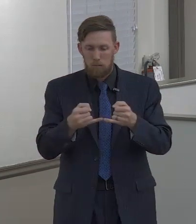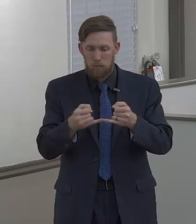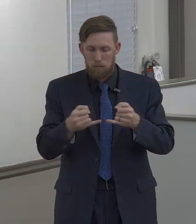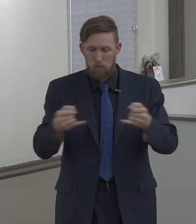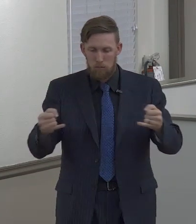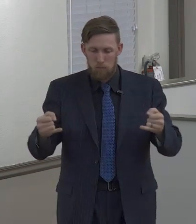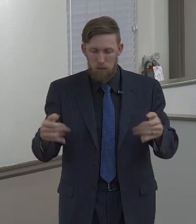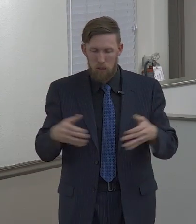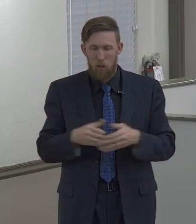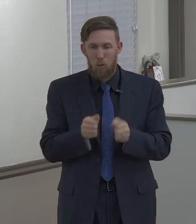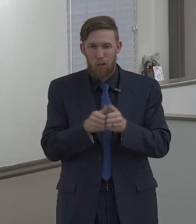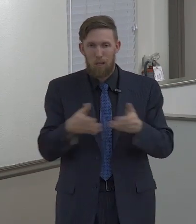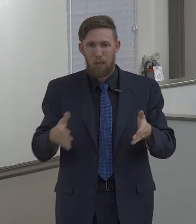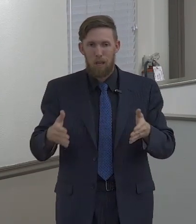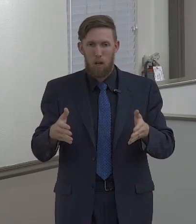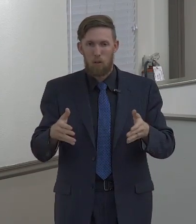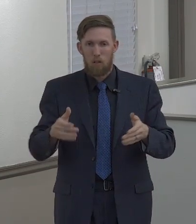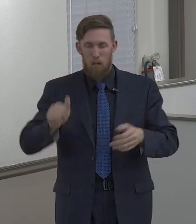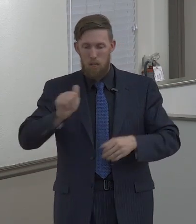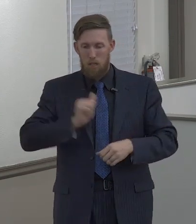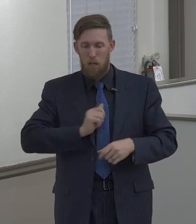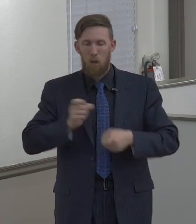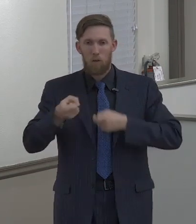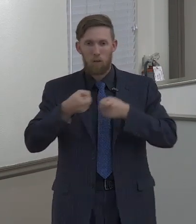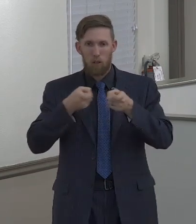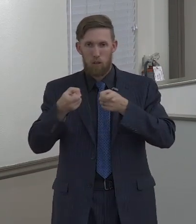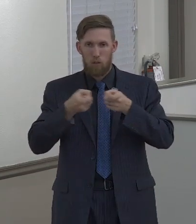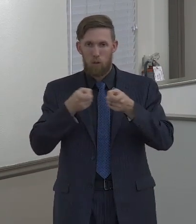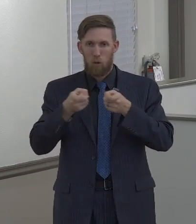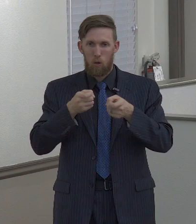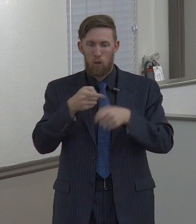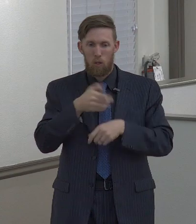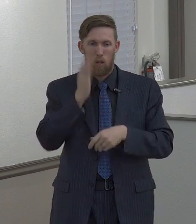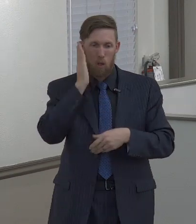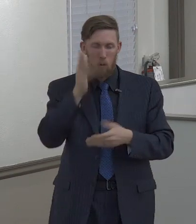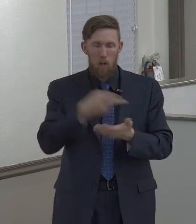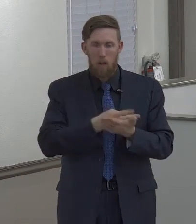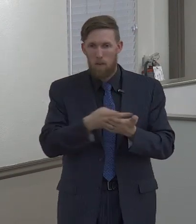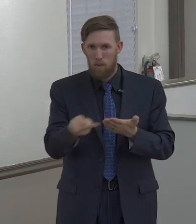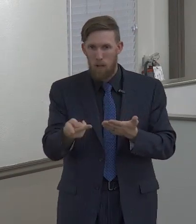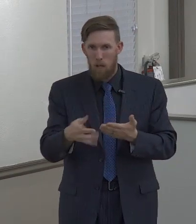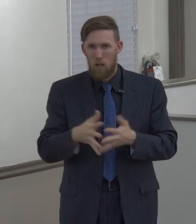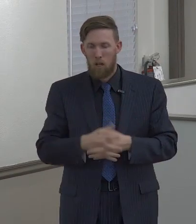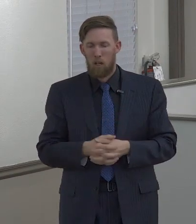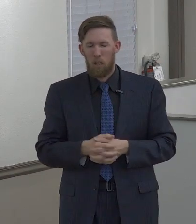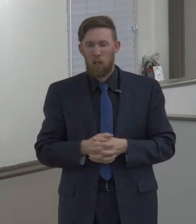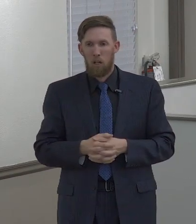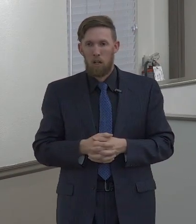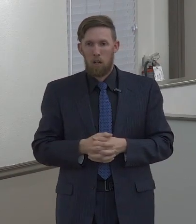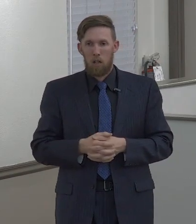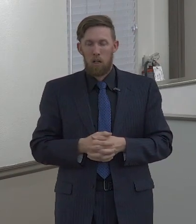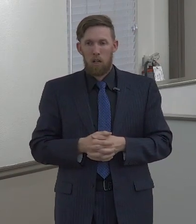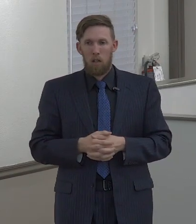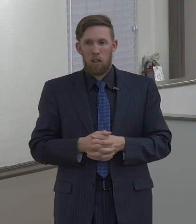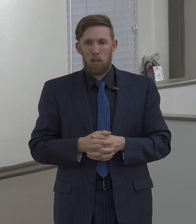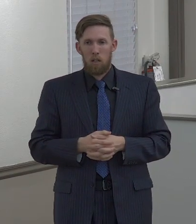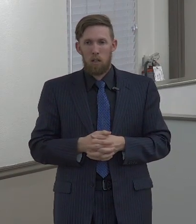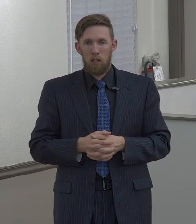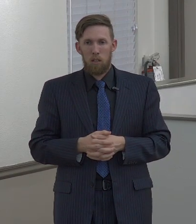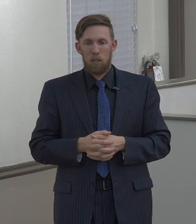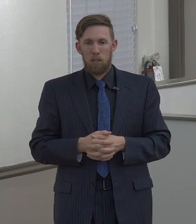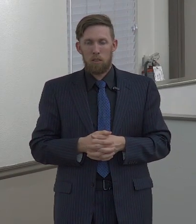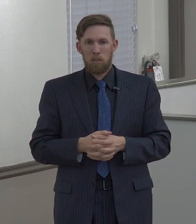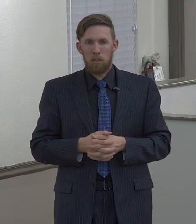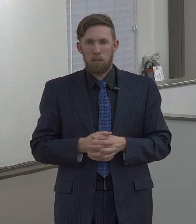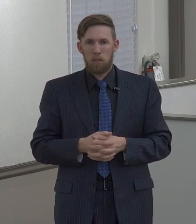will fall without self-control. With anger and wrath, these are uncontrolled